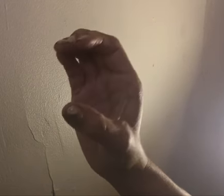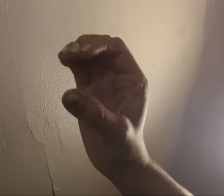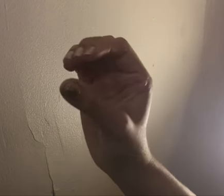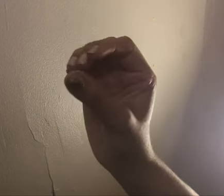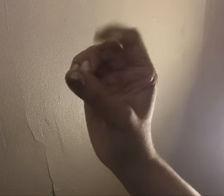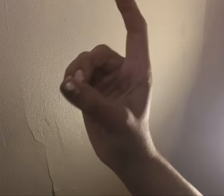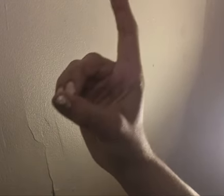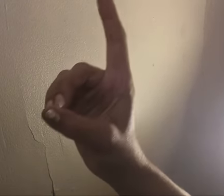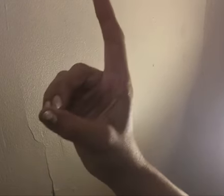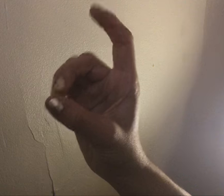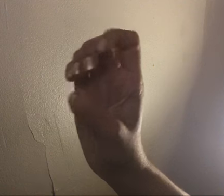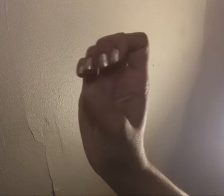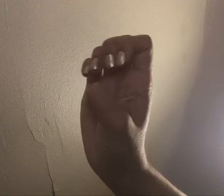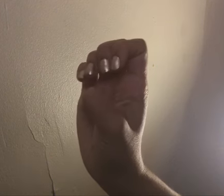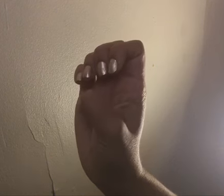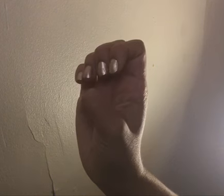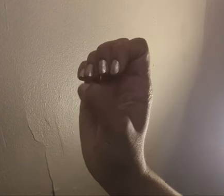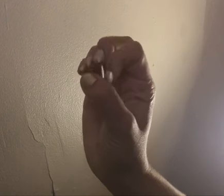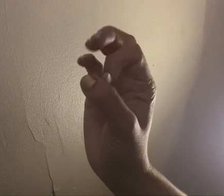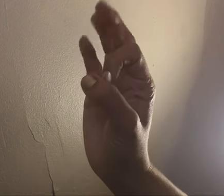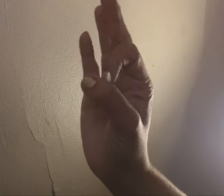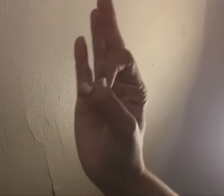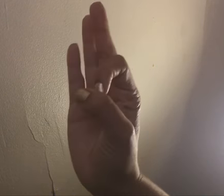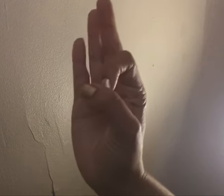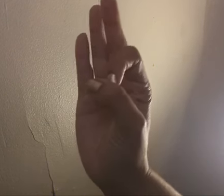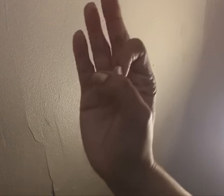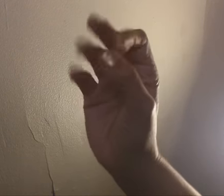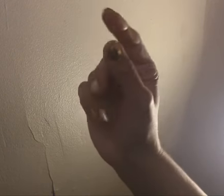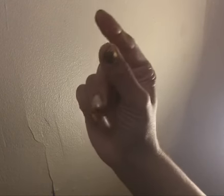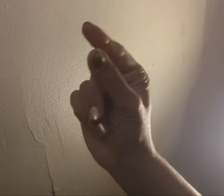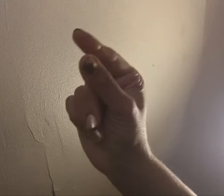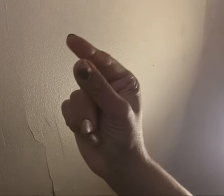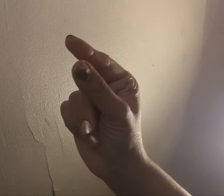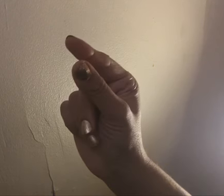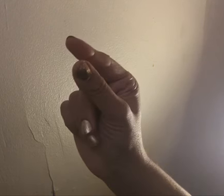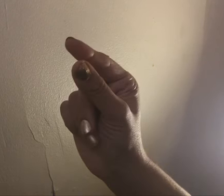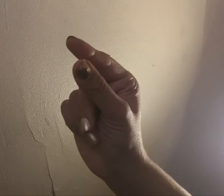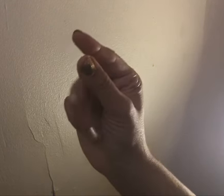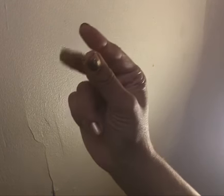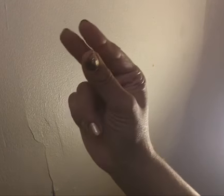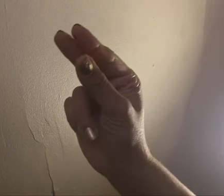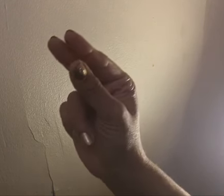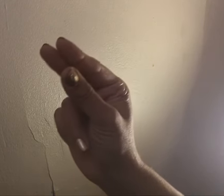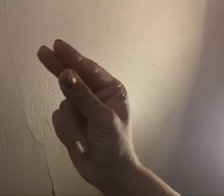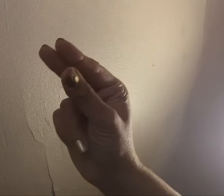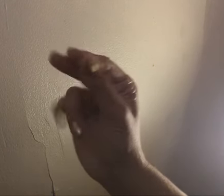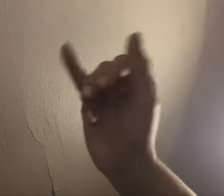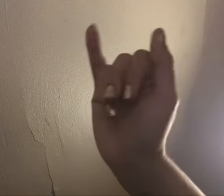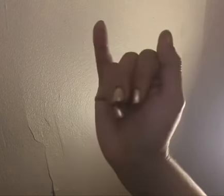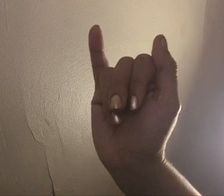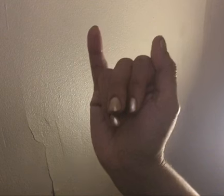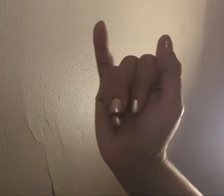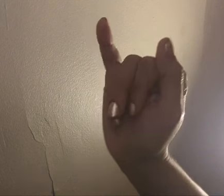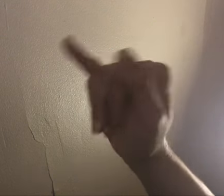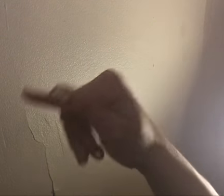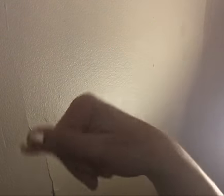C, D, E, F, G, H, I,